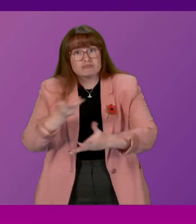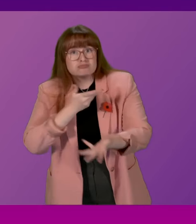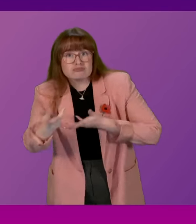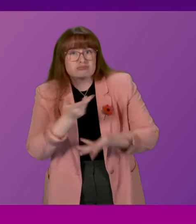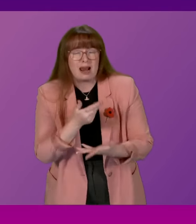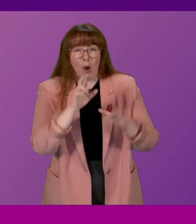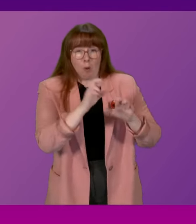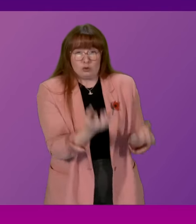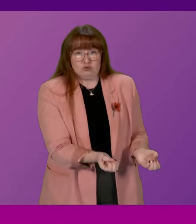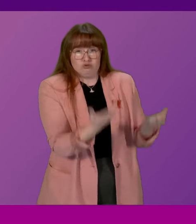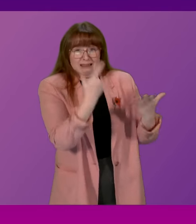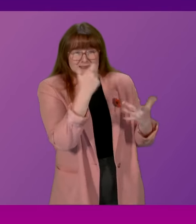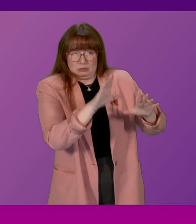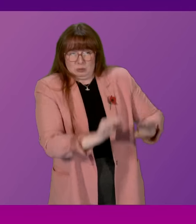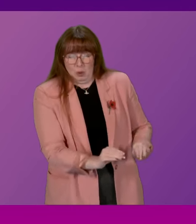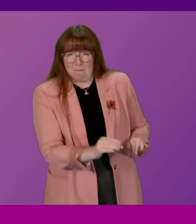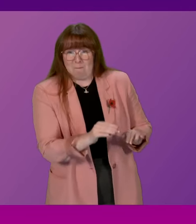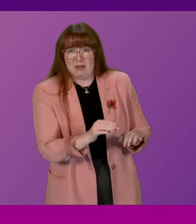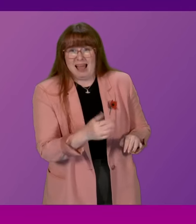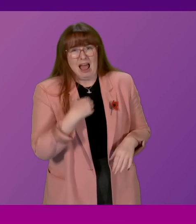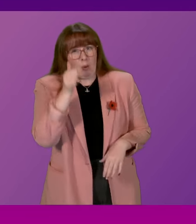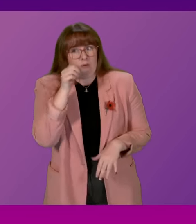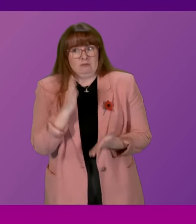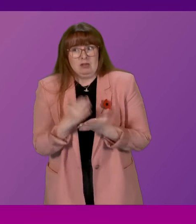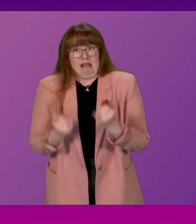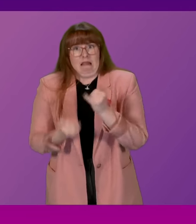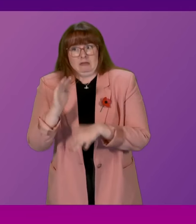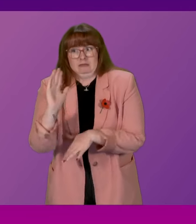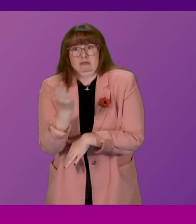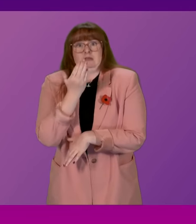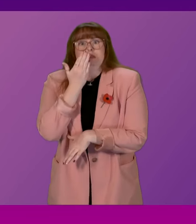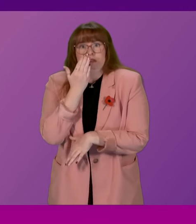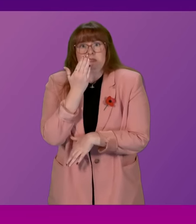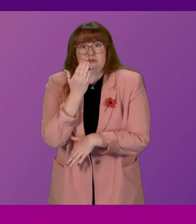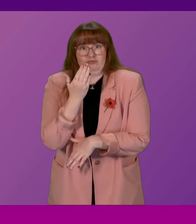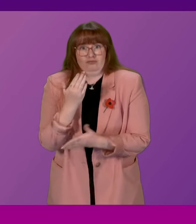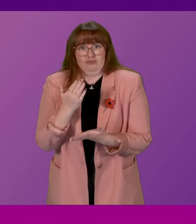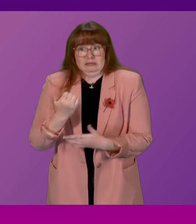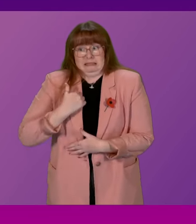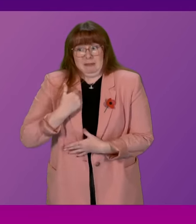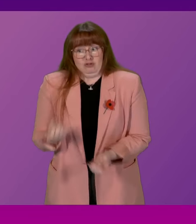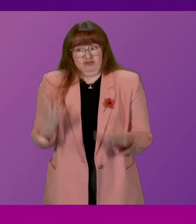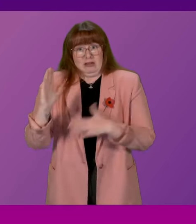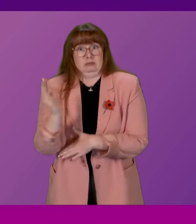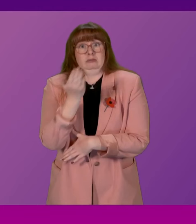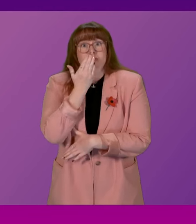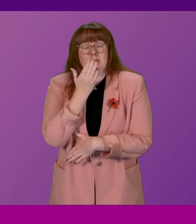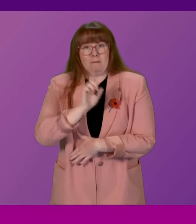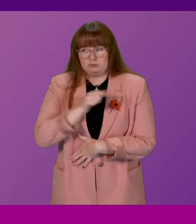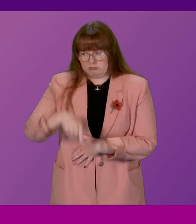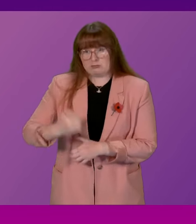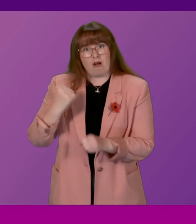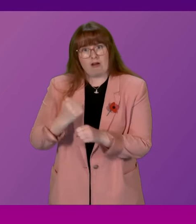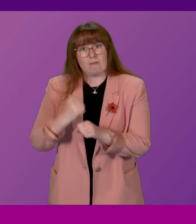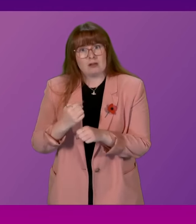strike action can be averted even at this last minute and at this last hour, because this government, of course, has a very strong